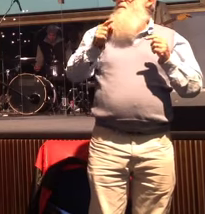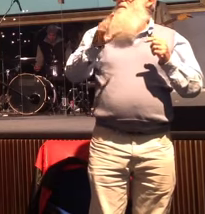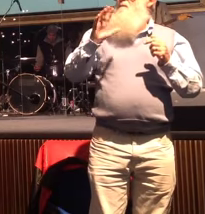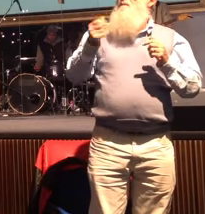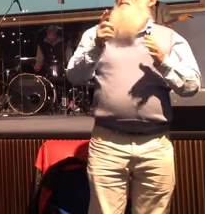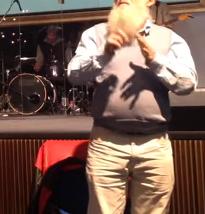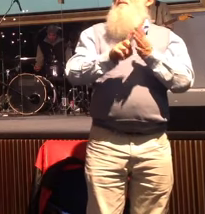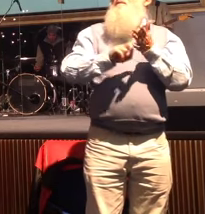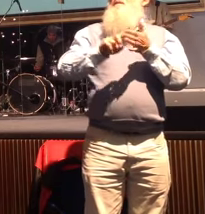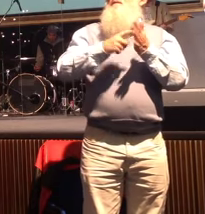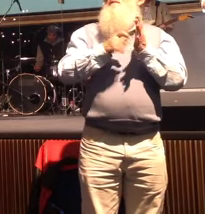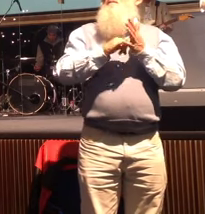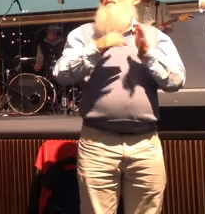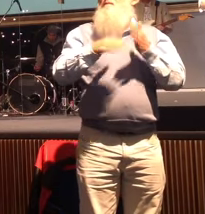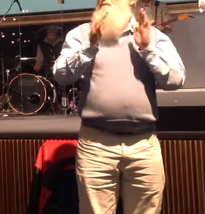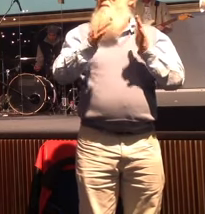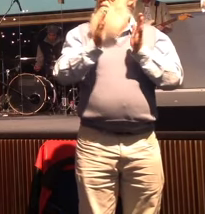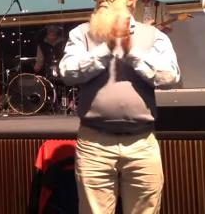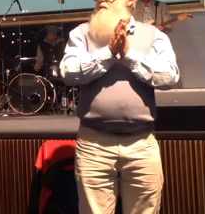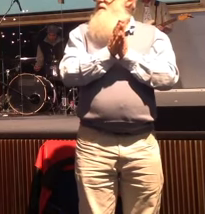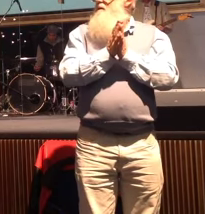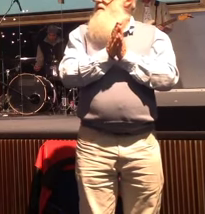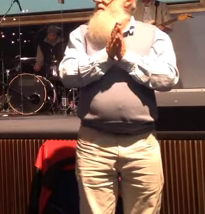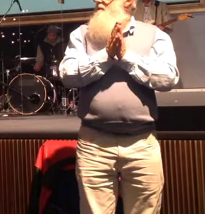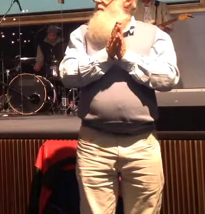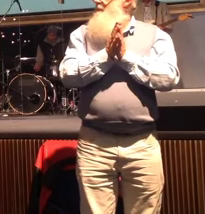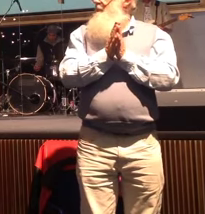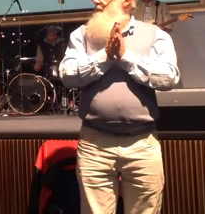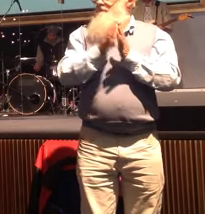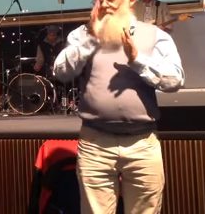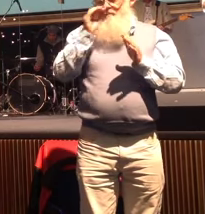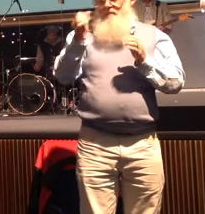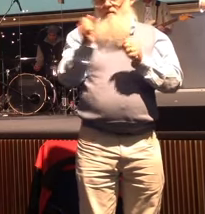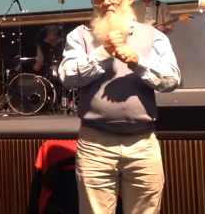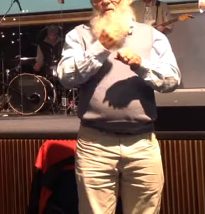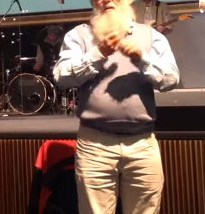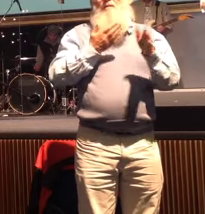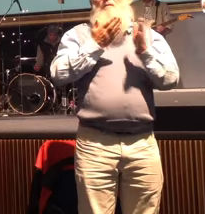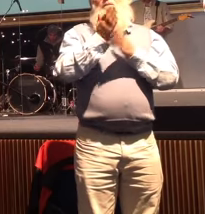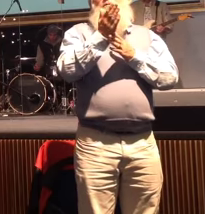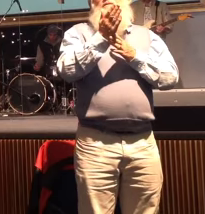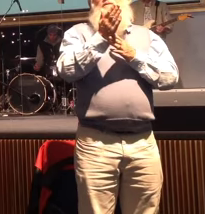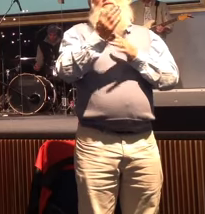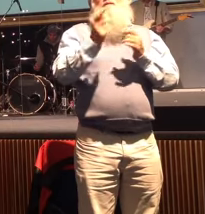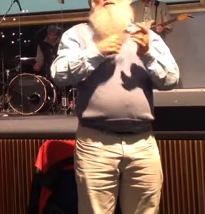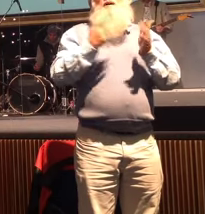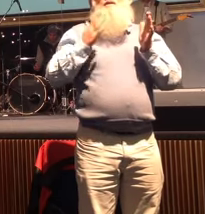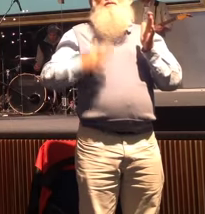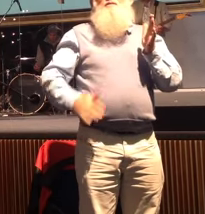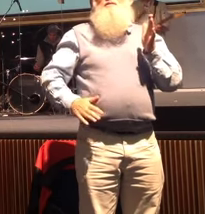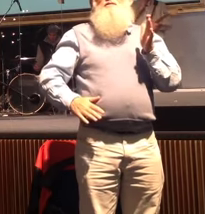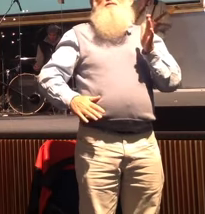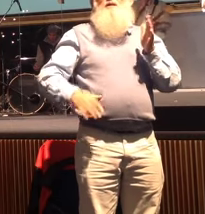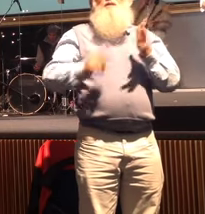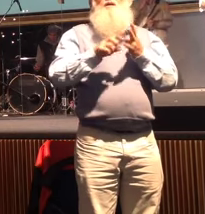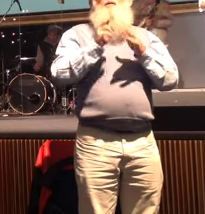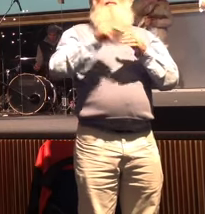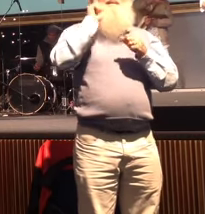of this church as well to pray you can make it through on the other side of his purpose on the other side of his